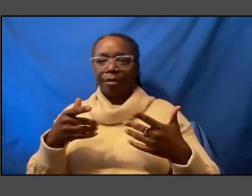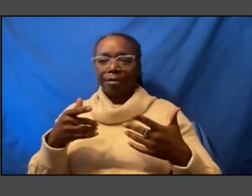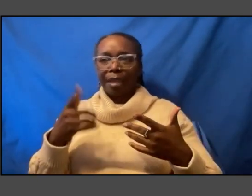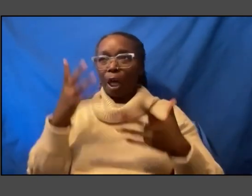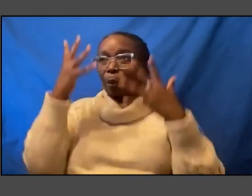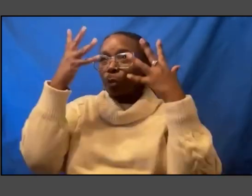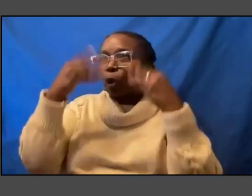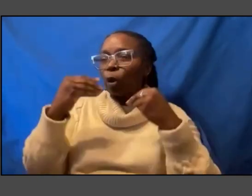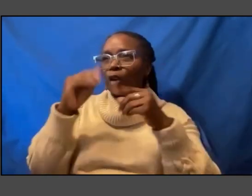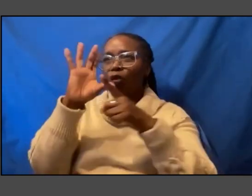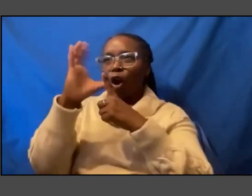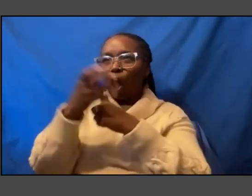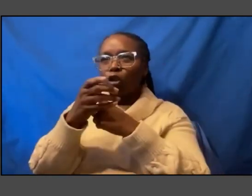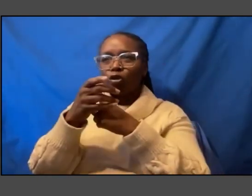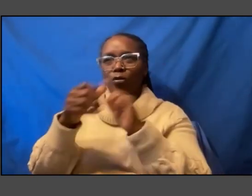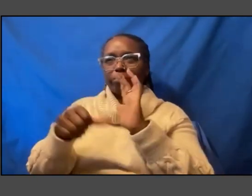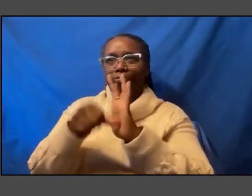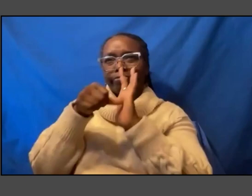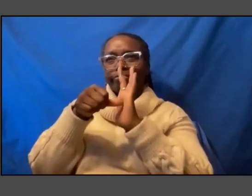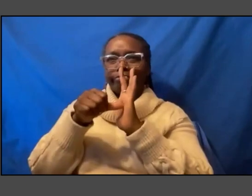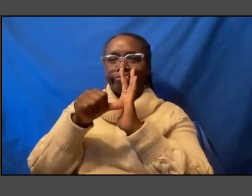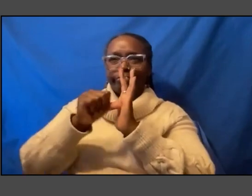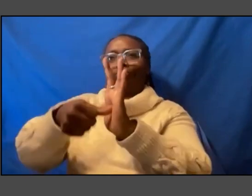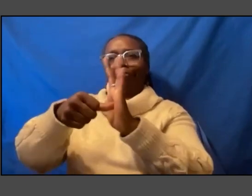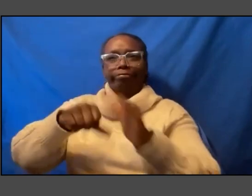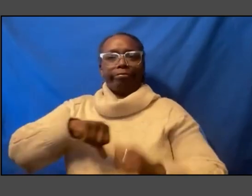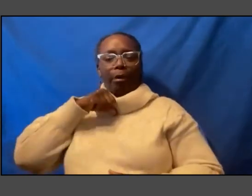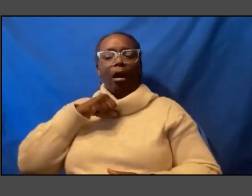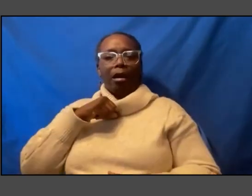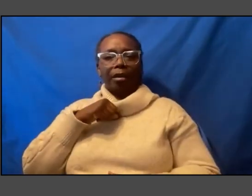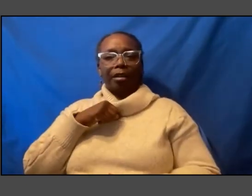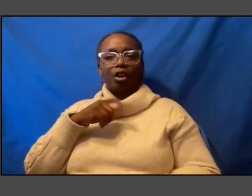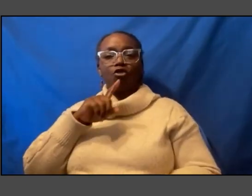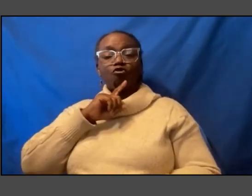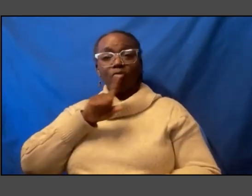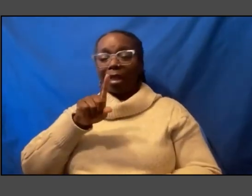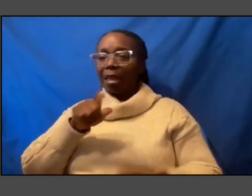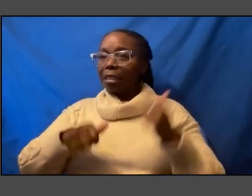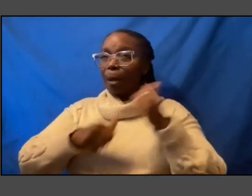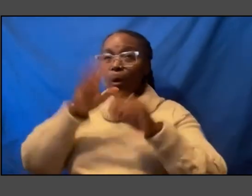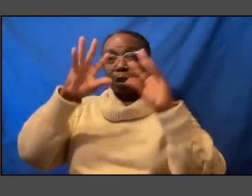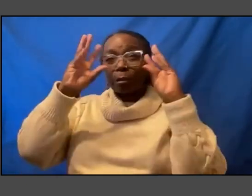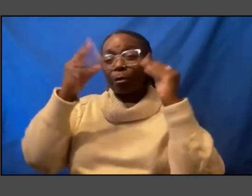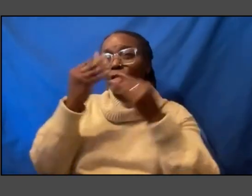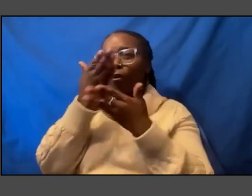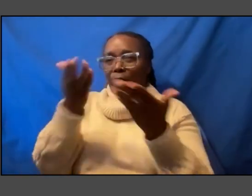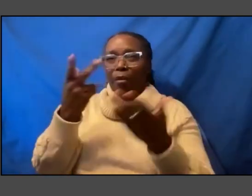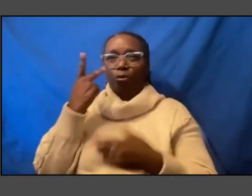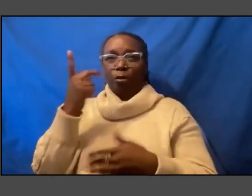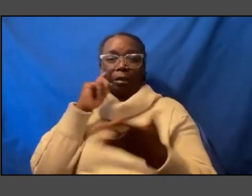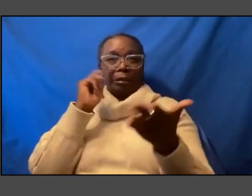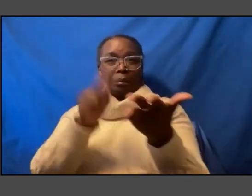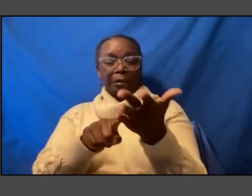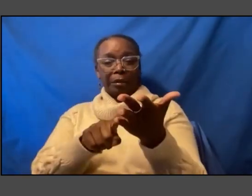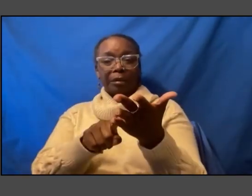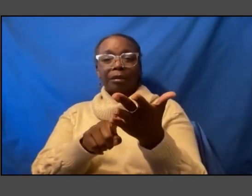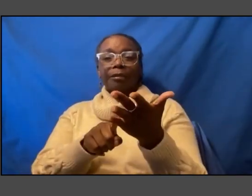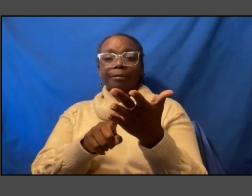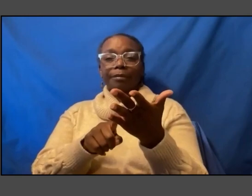um in the way that it it really is the most beautiful thing that you see and then you know to go in and not only